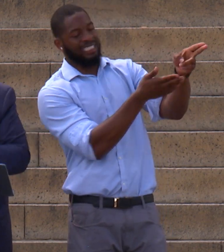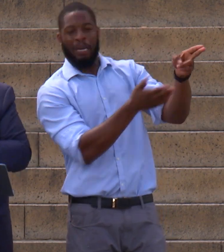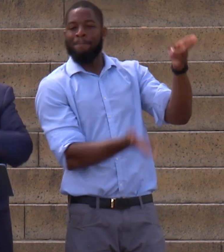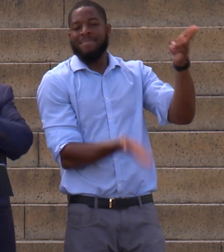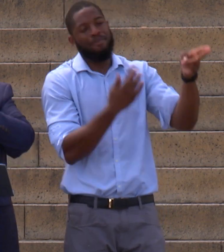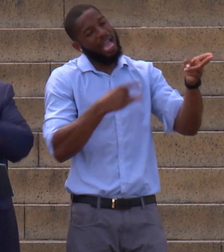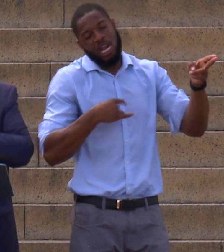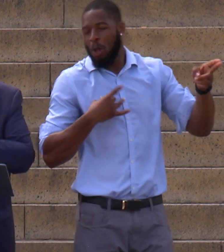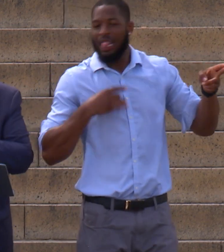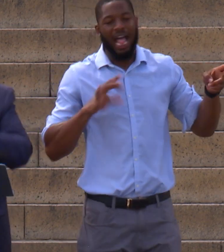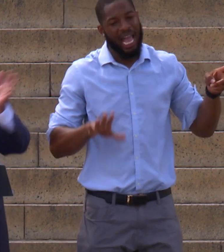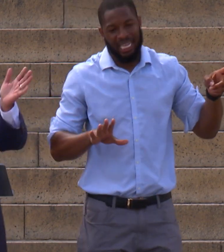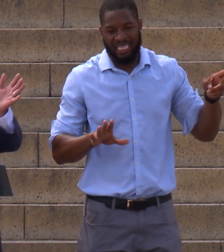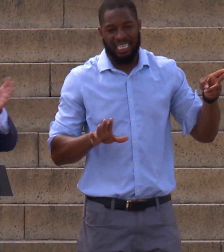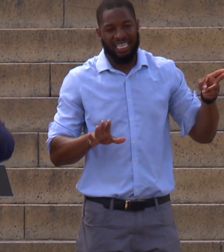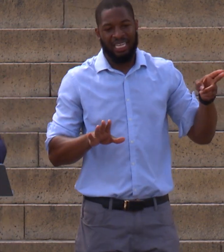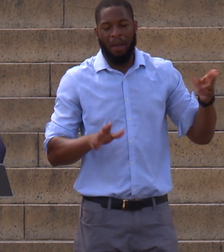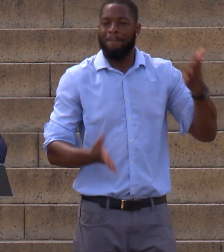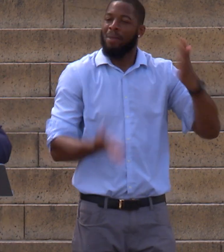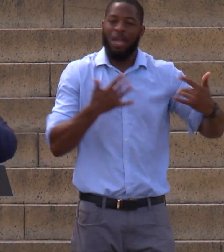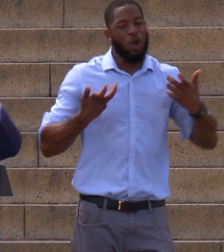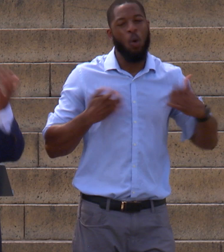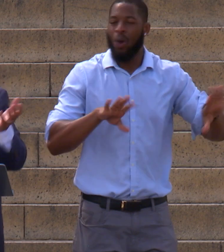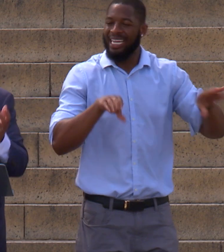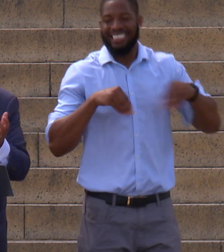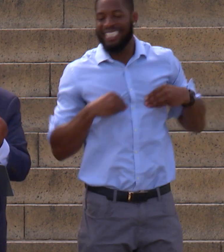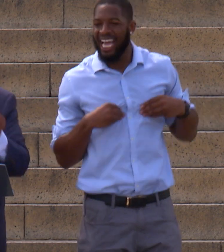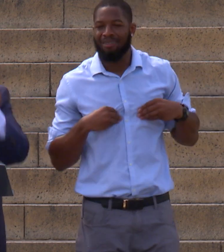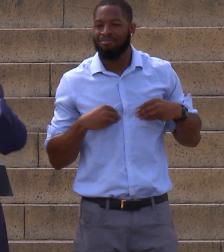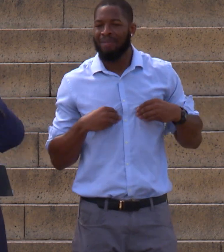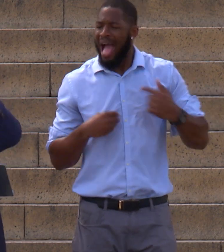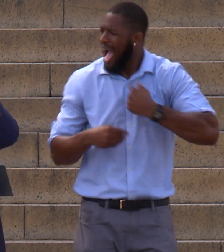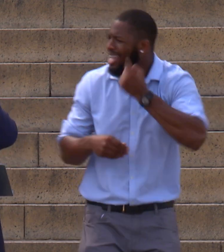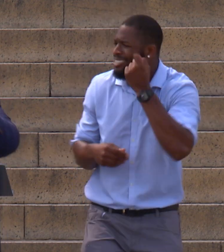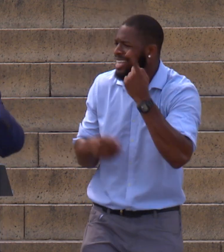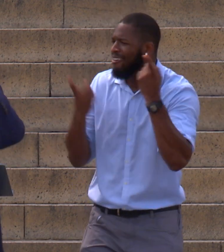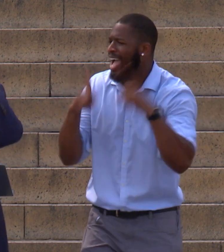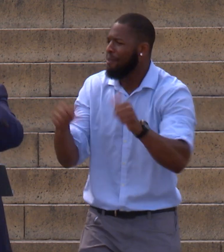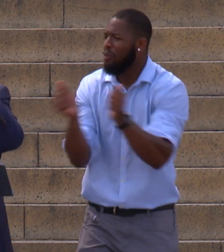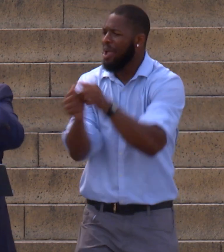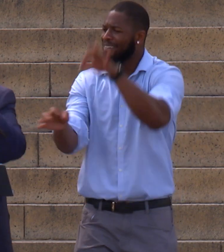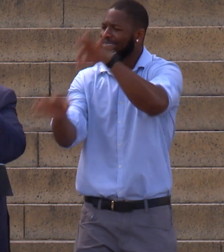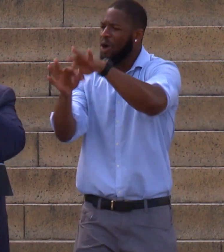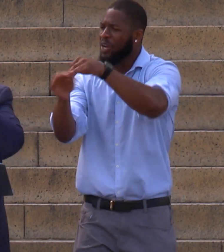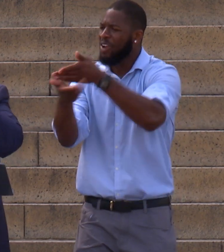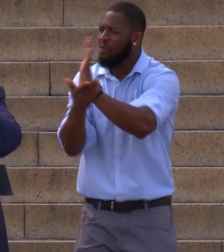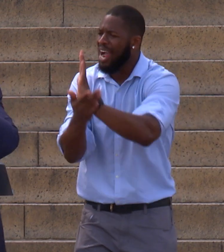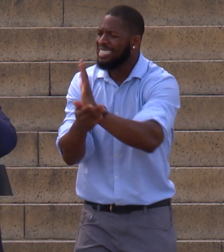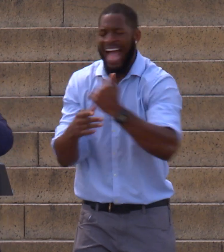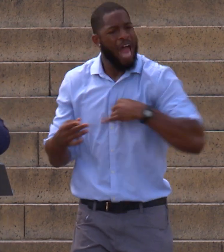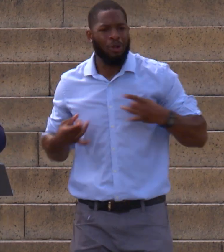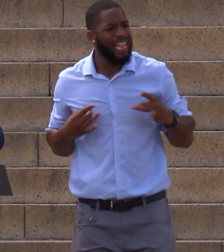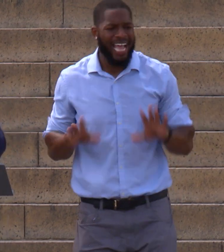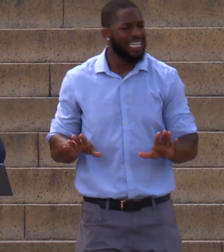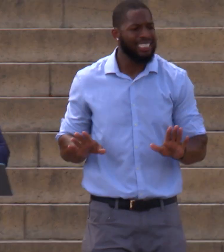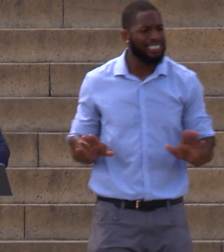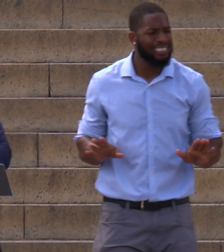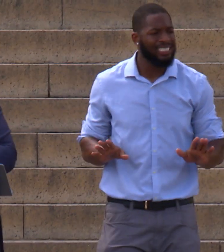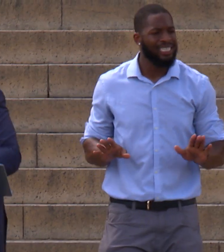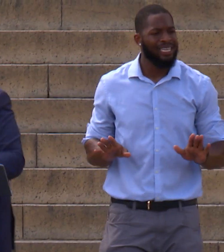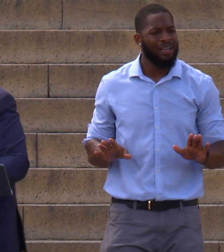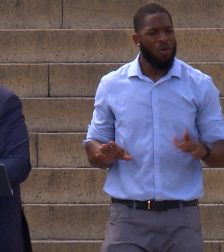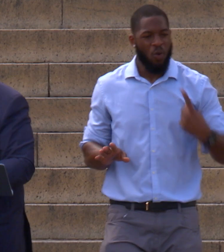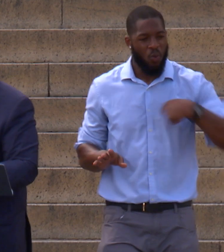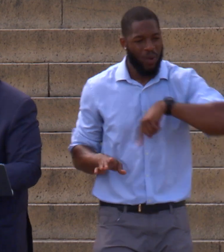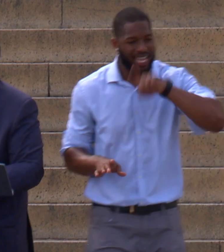what happened with voting rights. We don't like it, but we must change it. But you may be